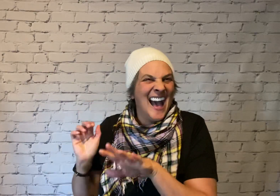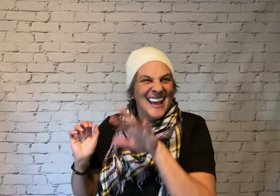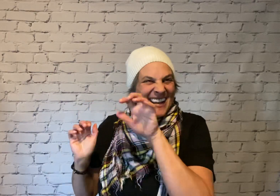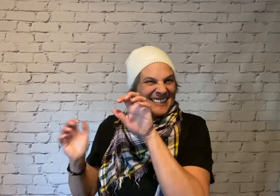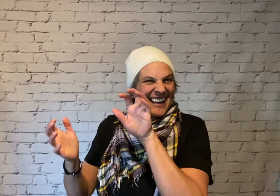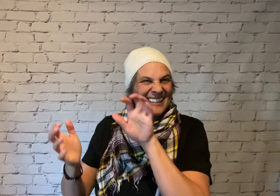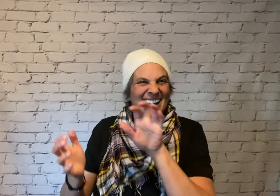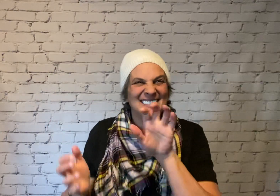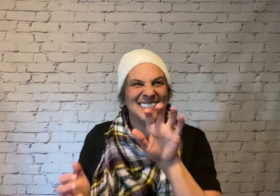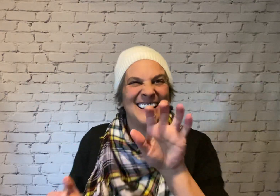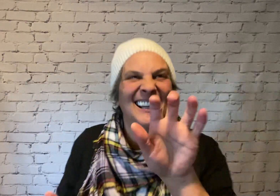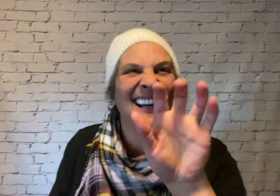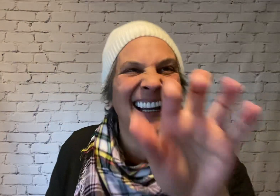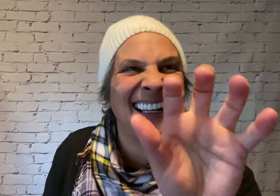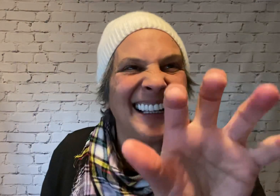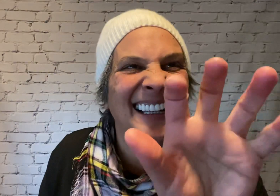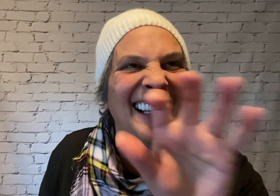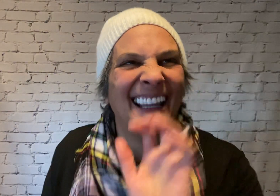It's like nails of steel. Click, click, click, click, click.